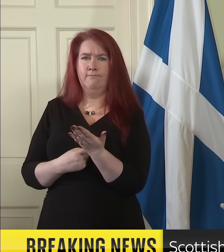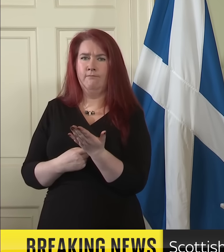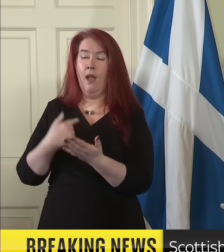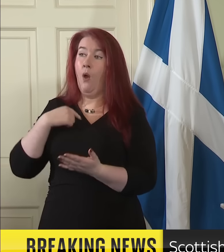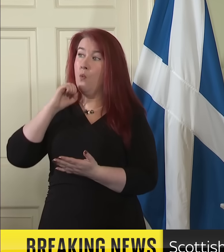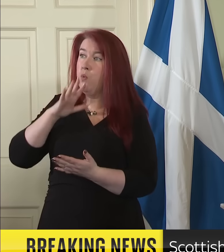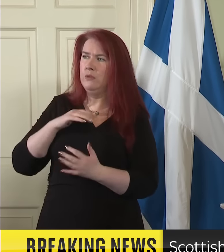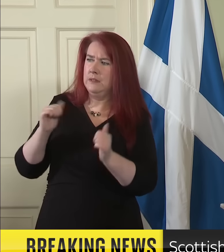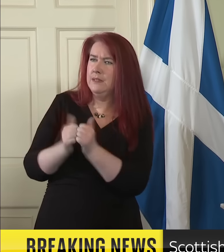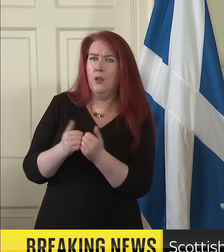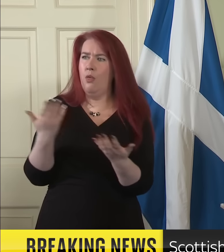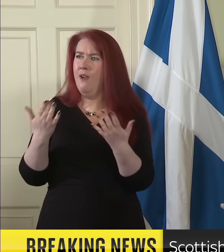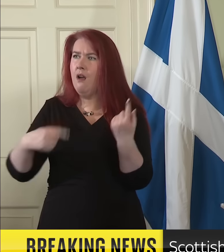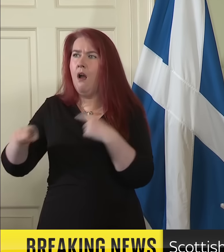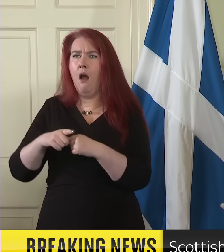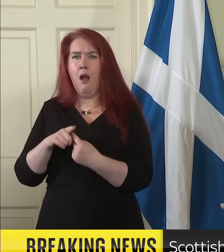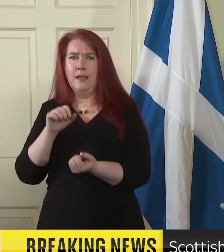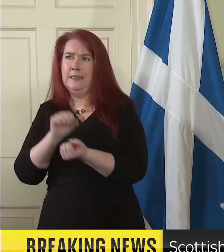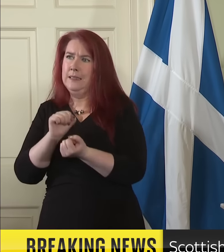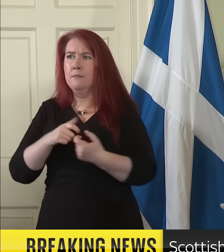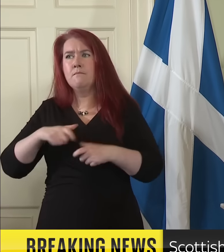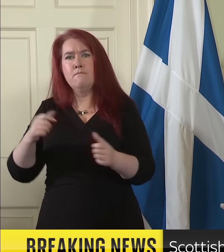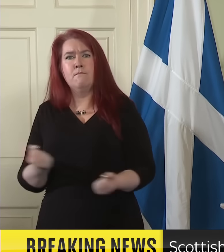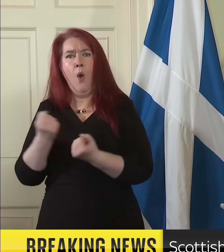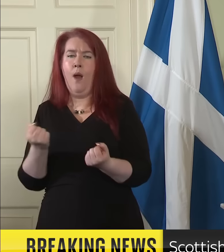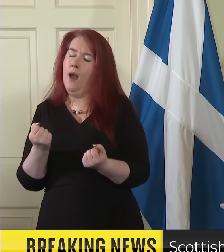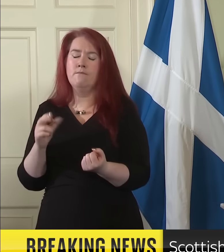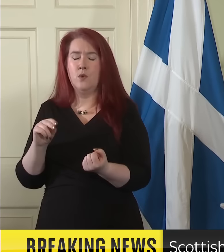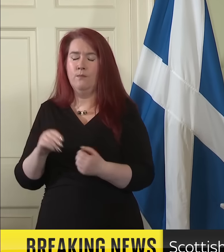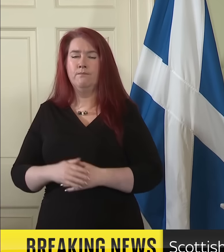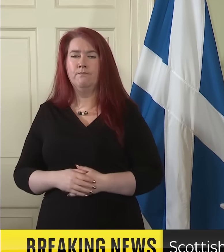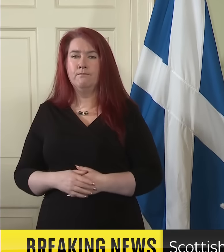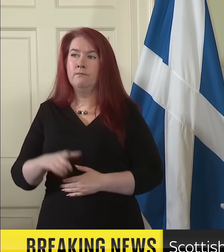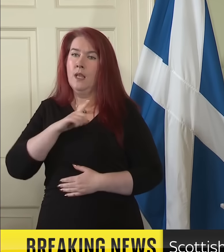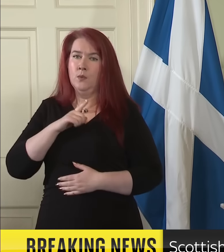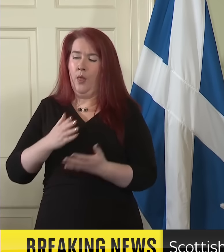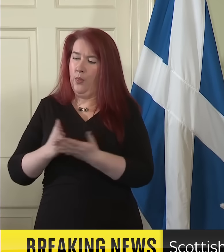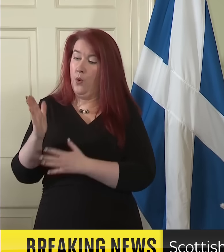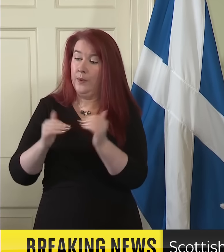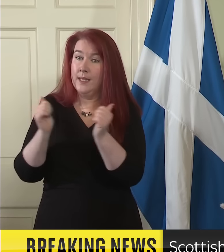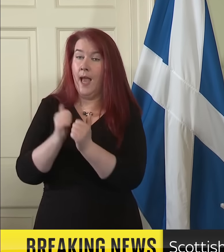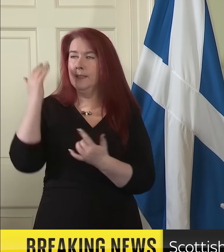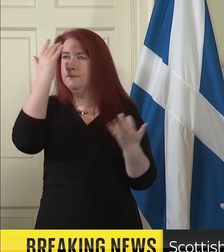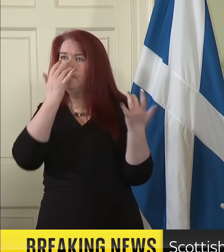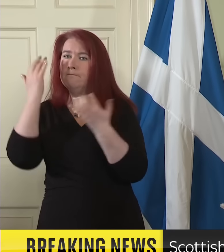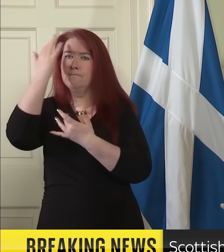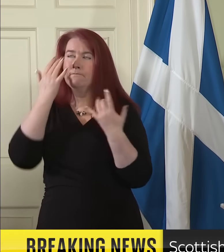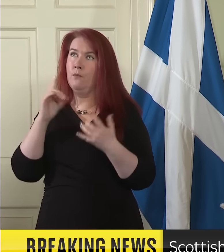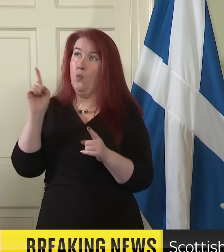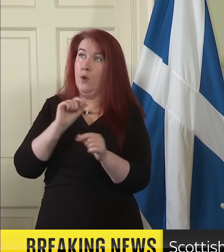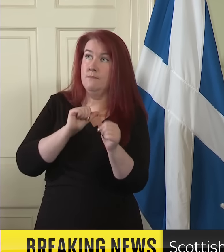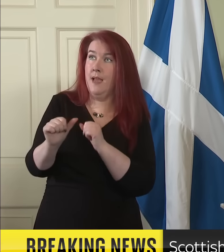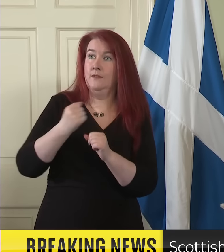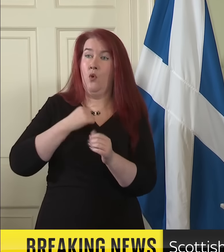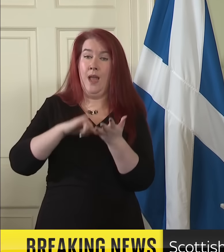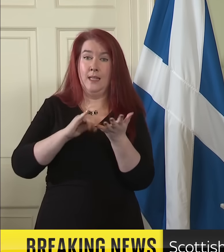simply for retaining power. Therefore, after spending the weekend reflecting on what is best for